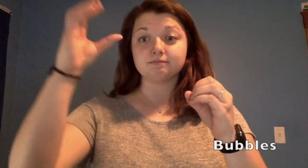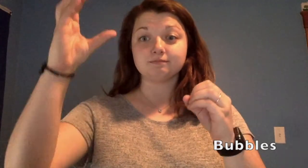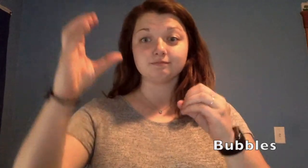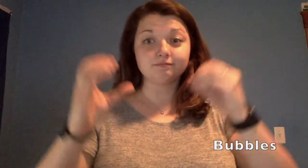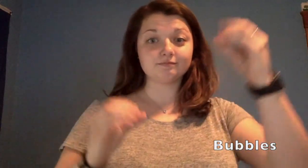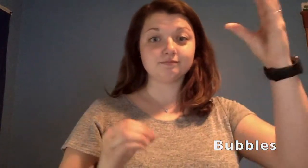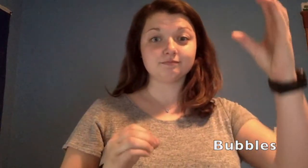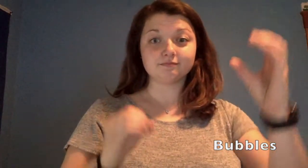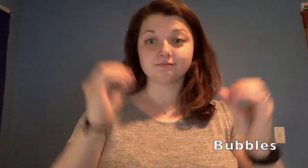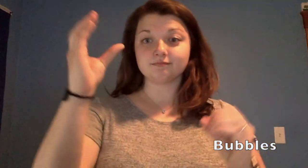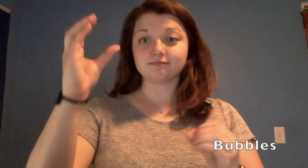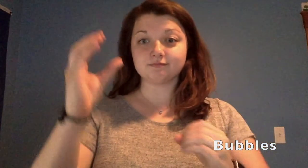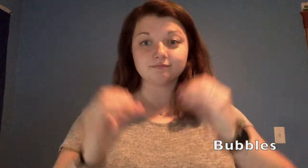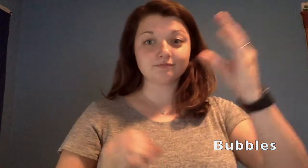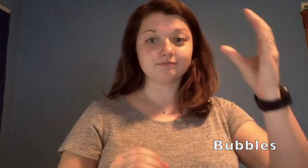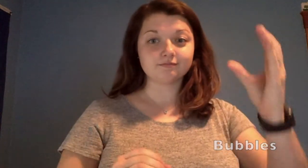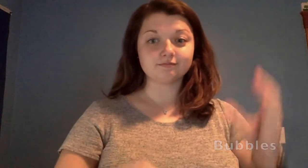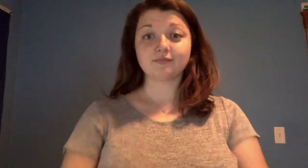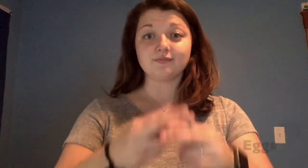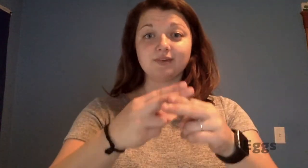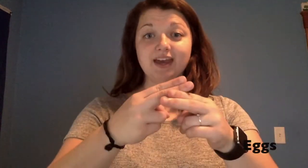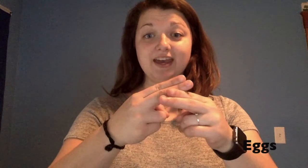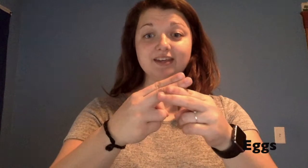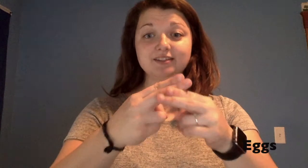eggs,